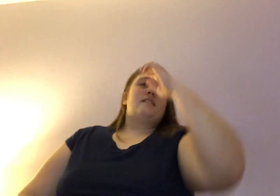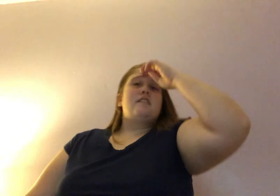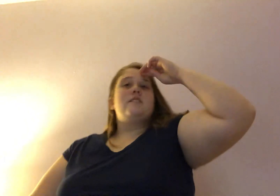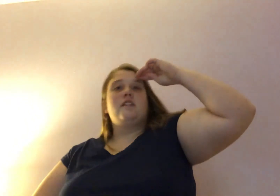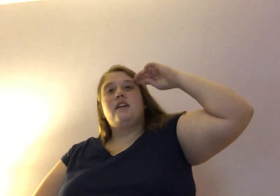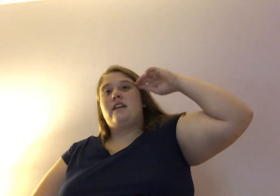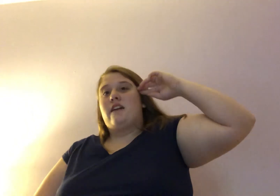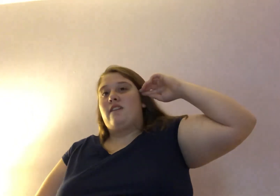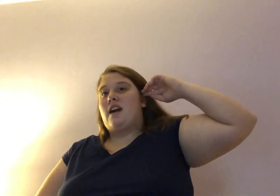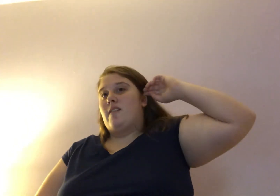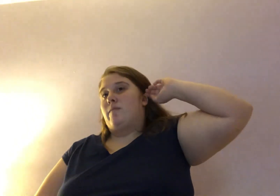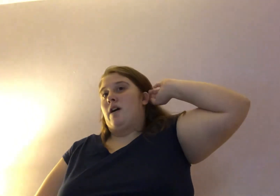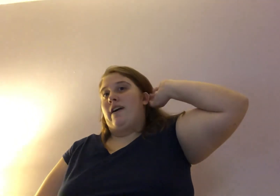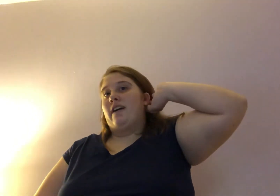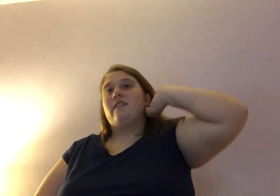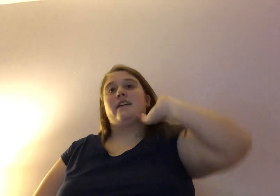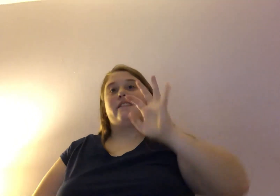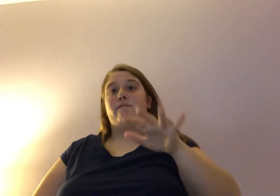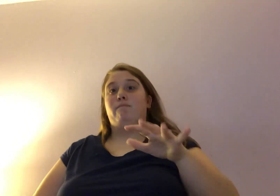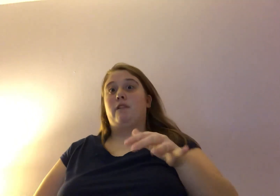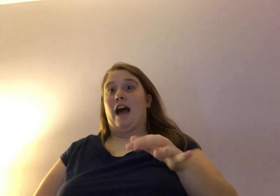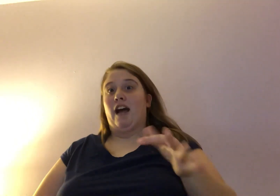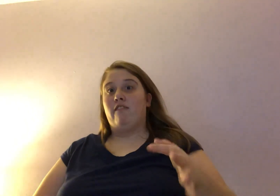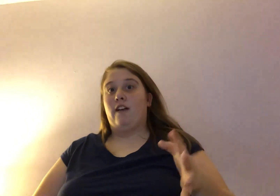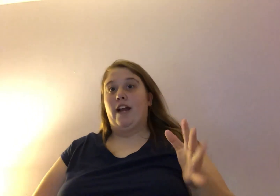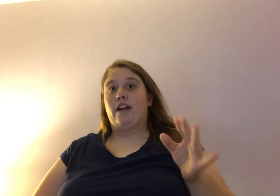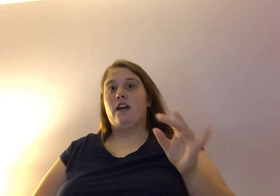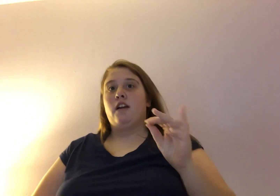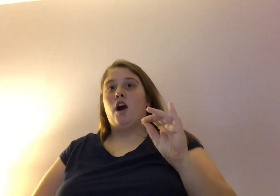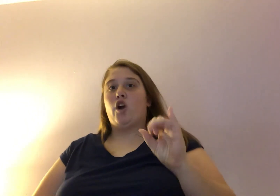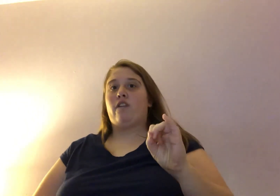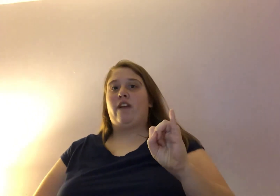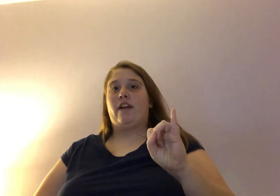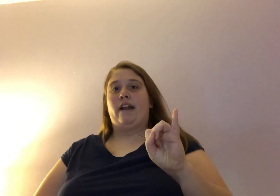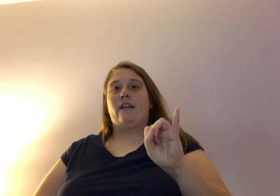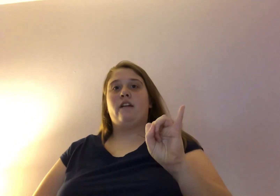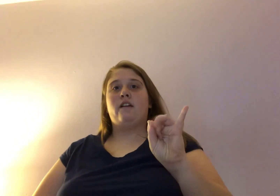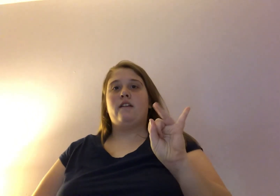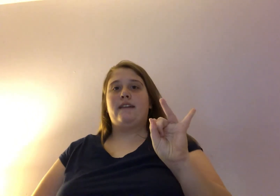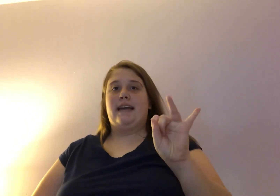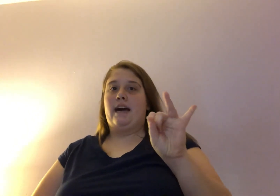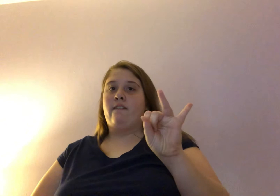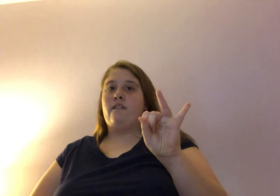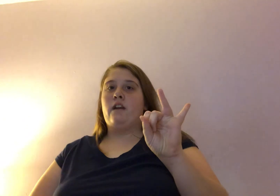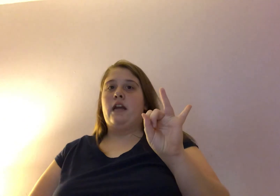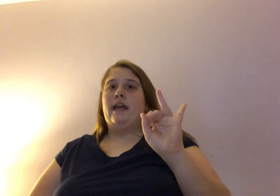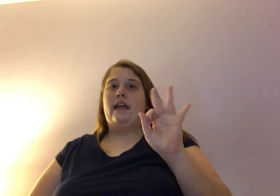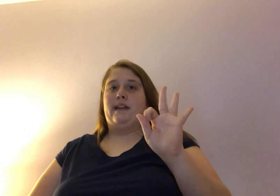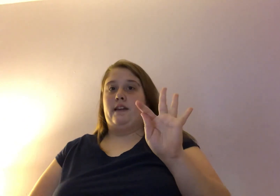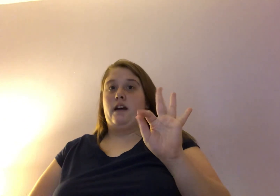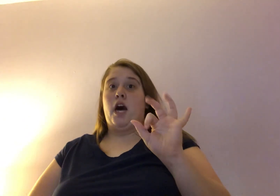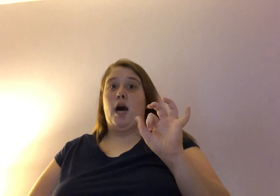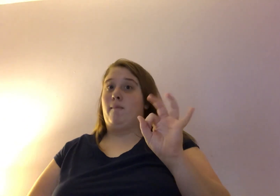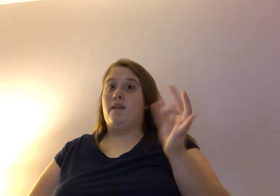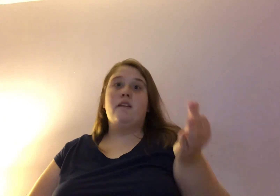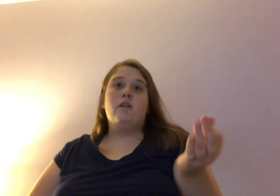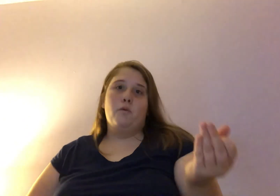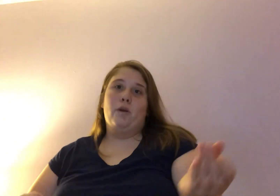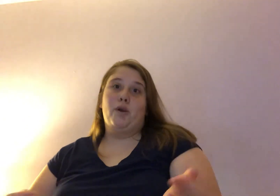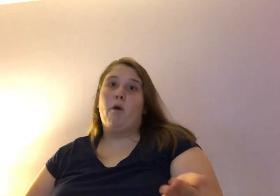Because there's, like, different kind of, like, deaf. Like, hard of hearing, deaf, and, um, when you're